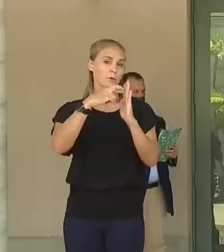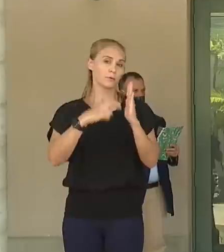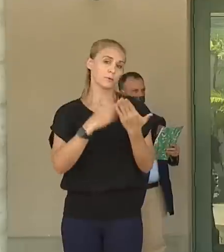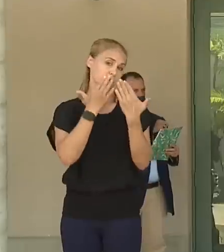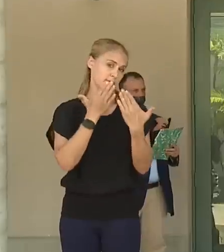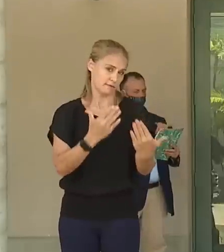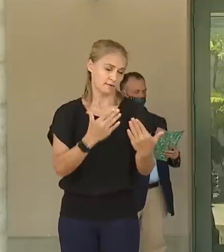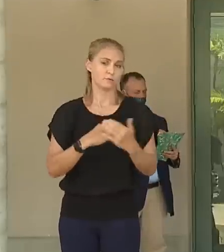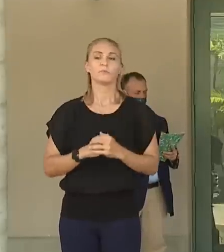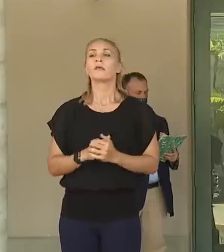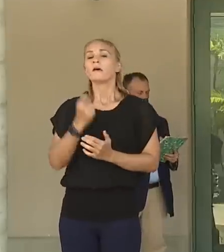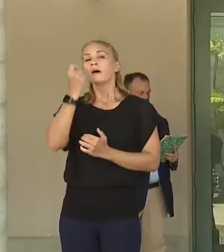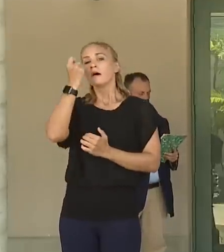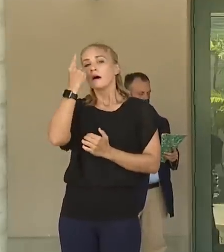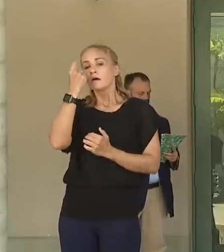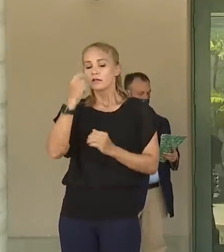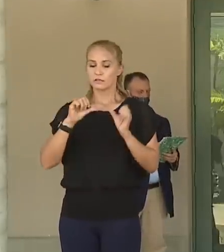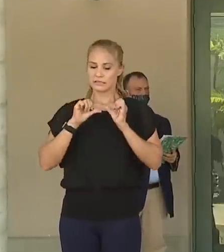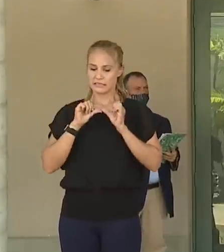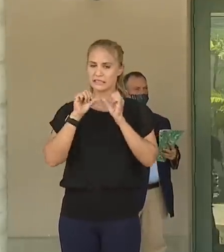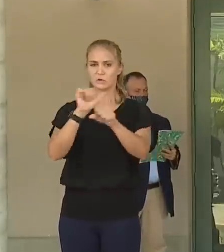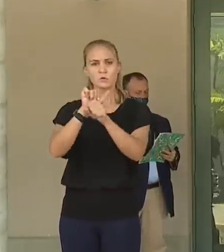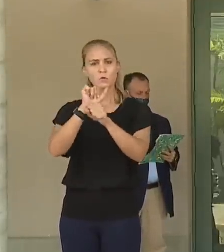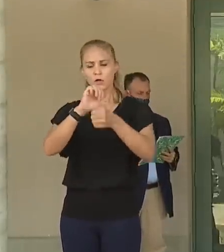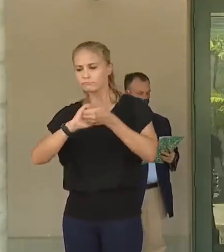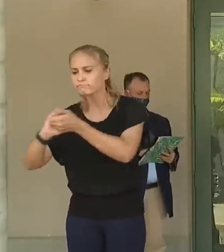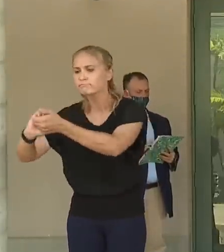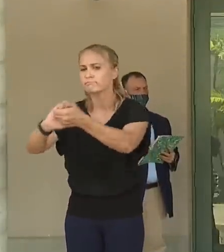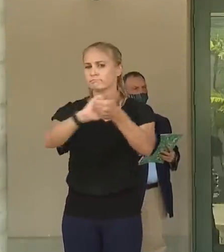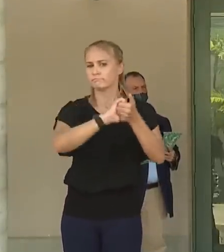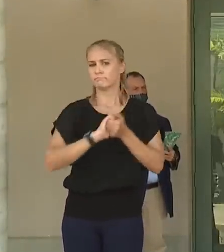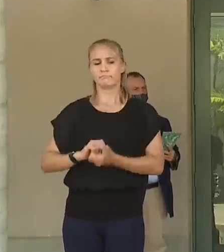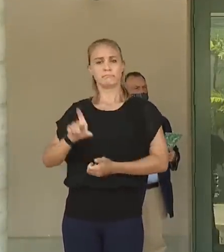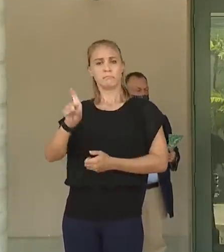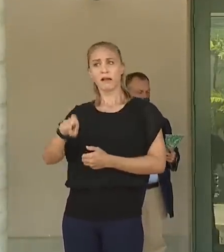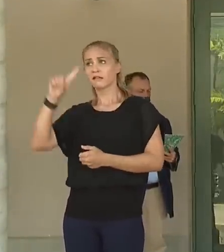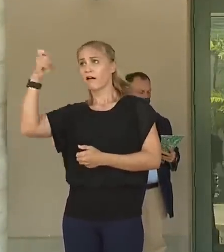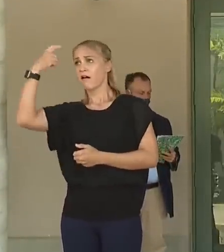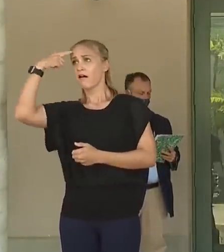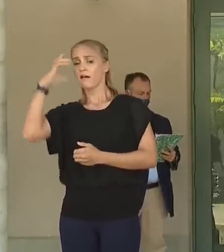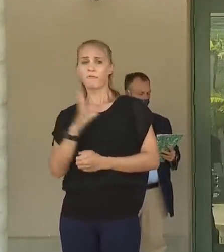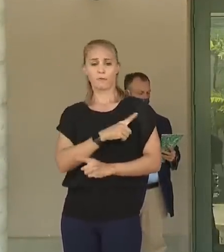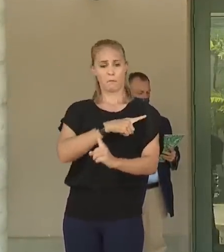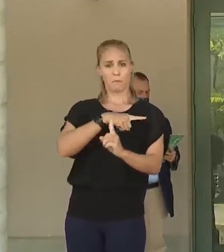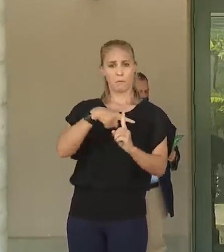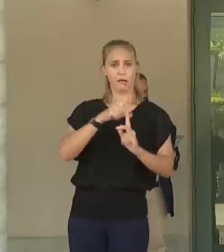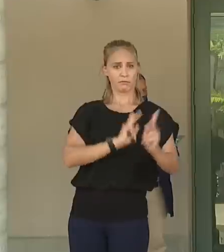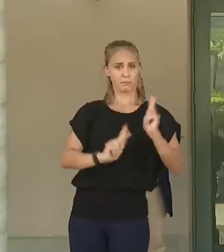But we can continue to work. We need to work together, both government and its citizens.